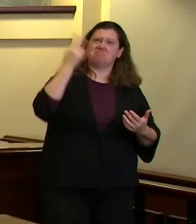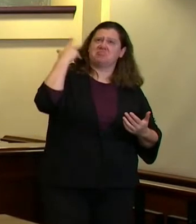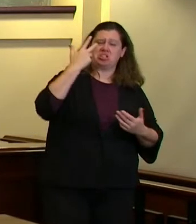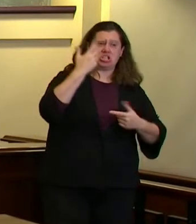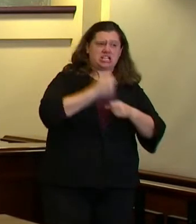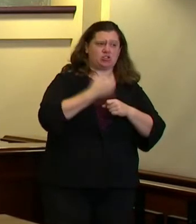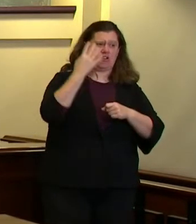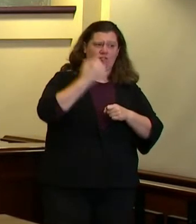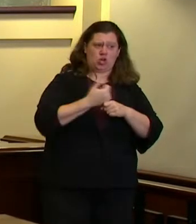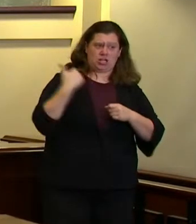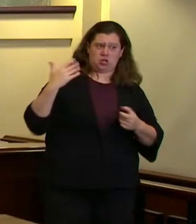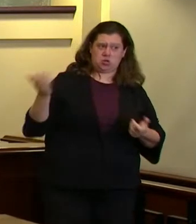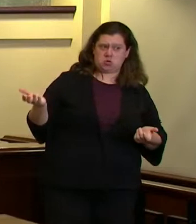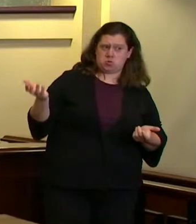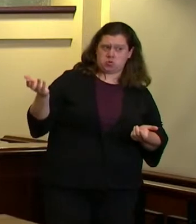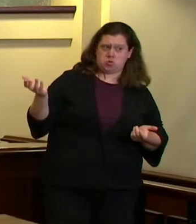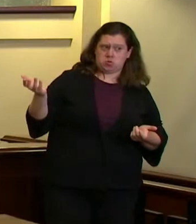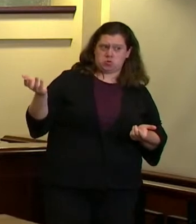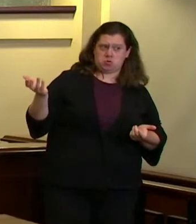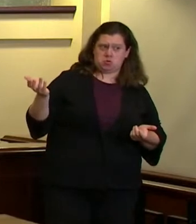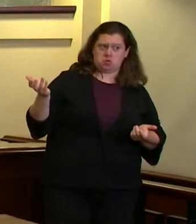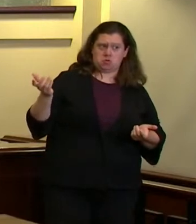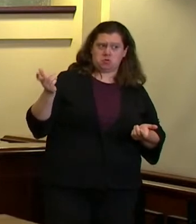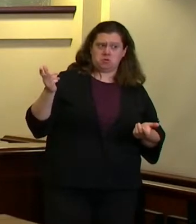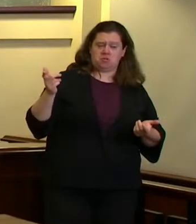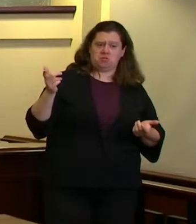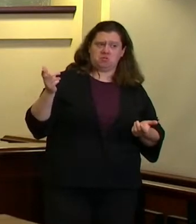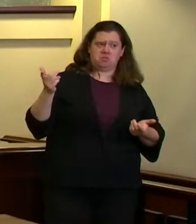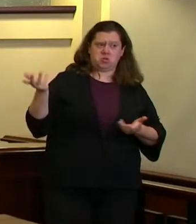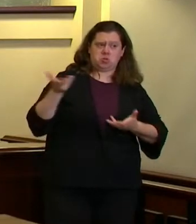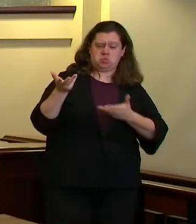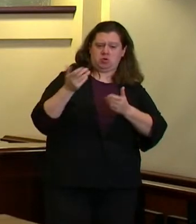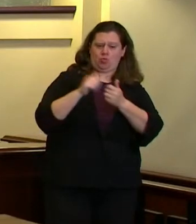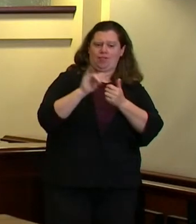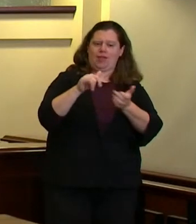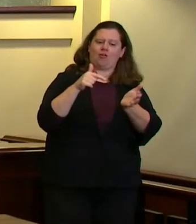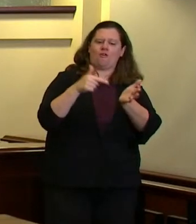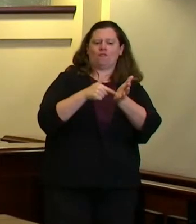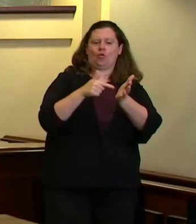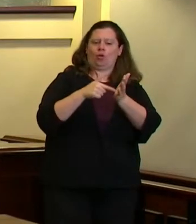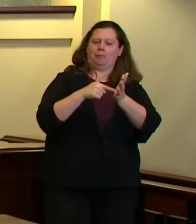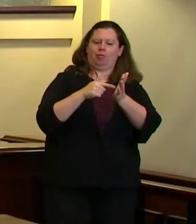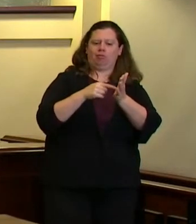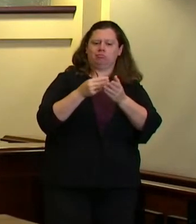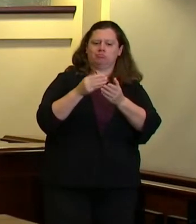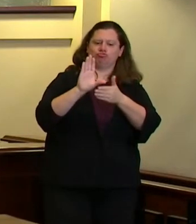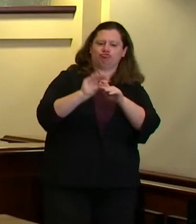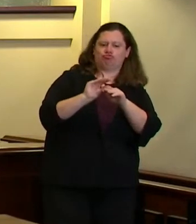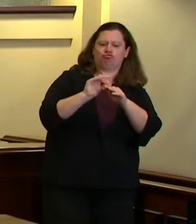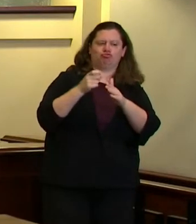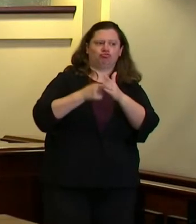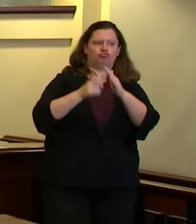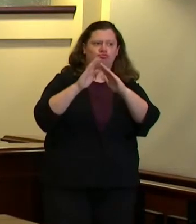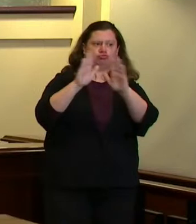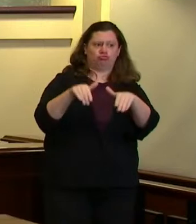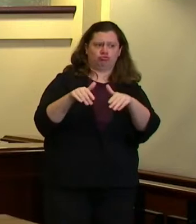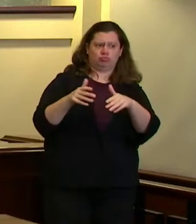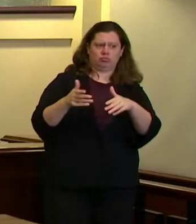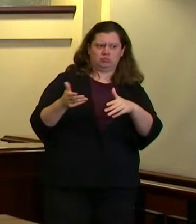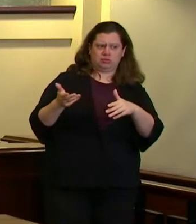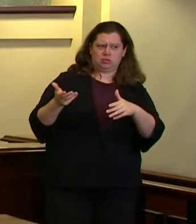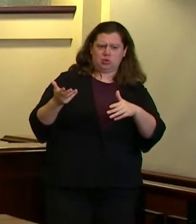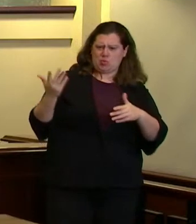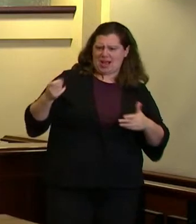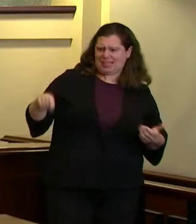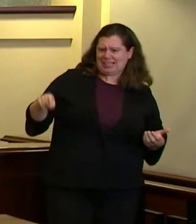working to improve access to affordable housing um you say you're asking for one to be done i'm curious what do you think can be done and